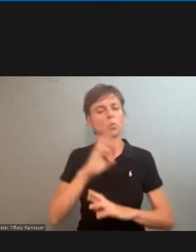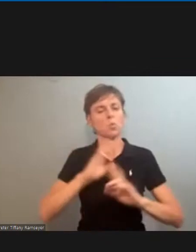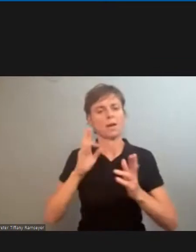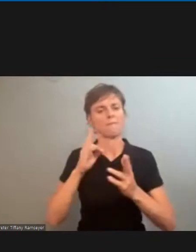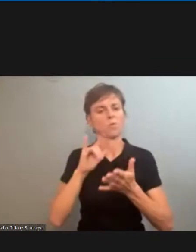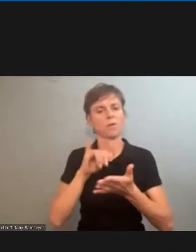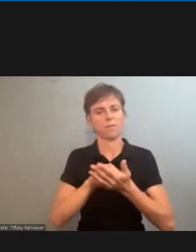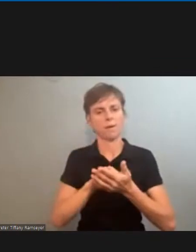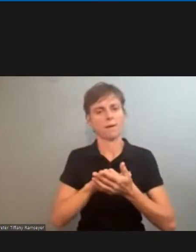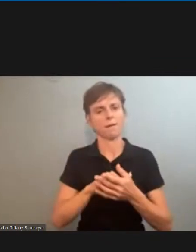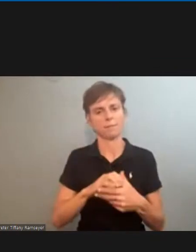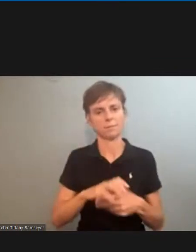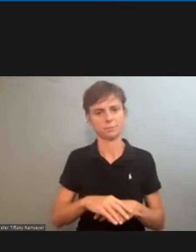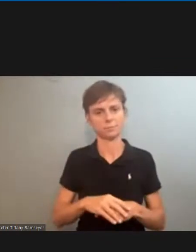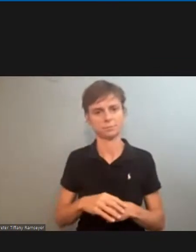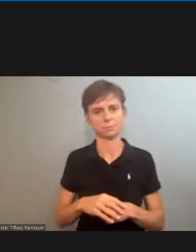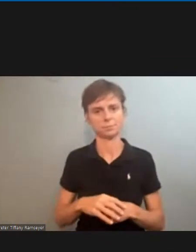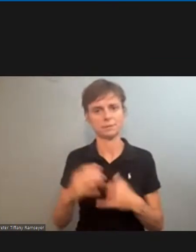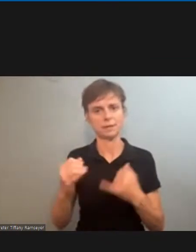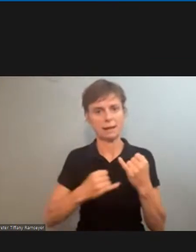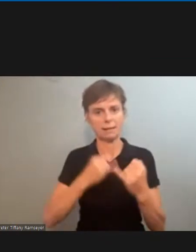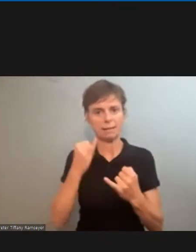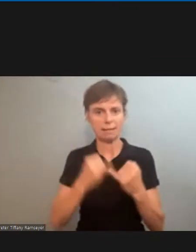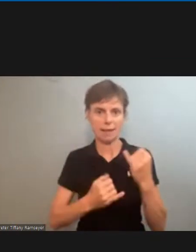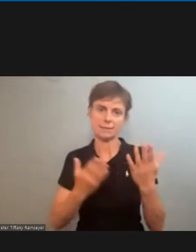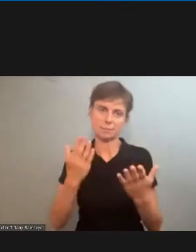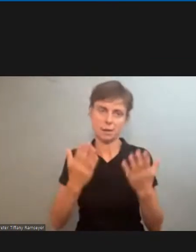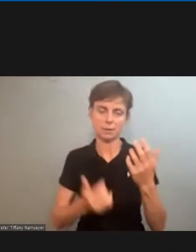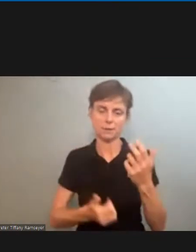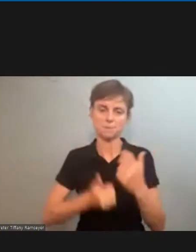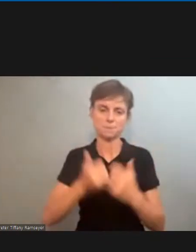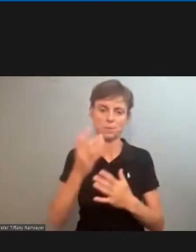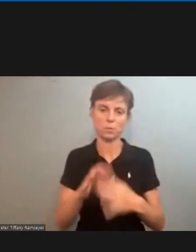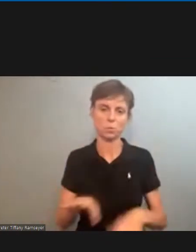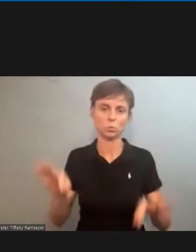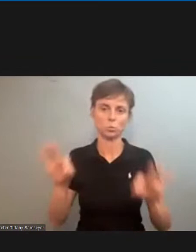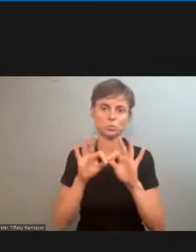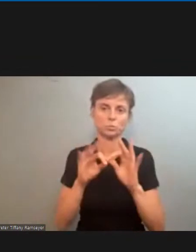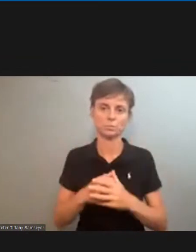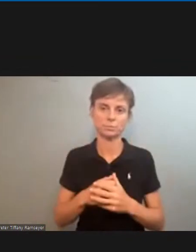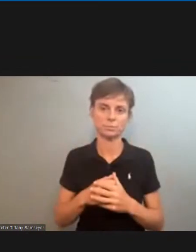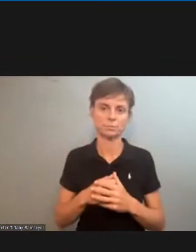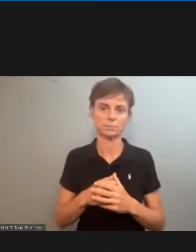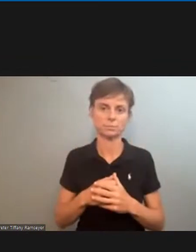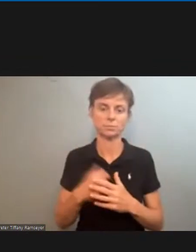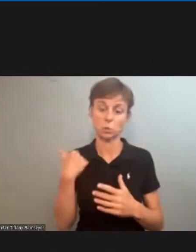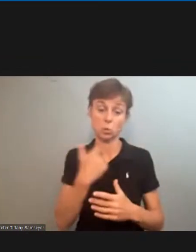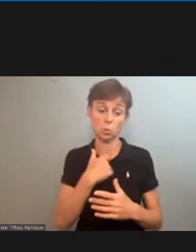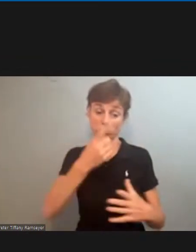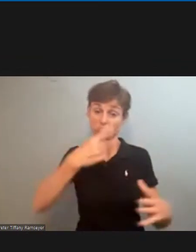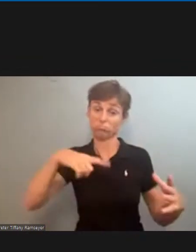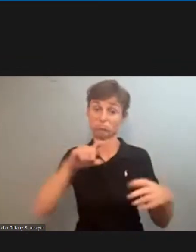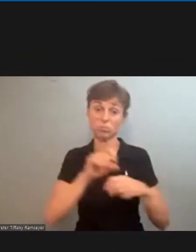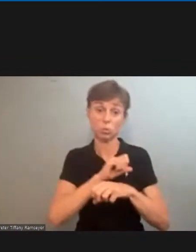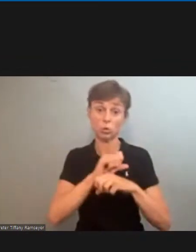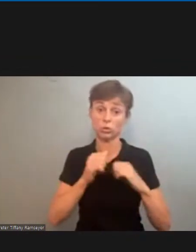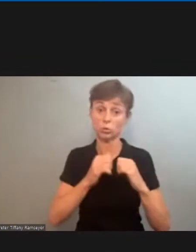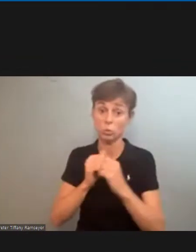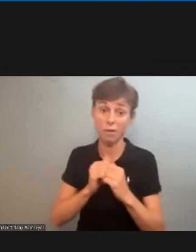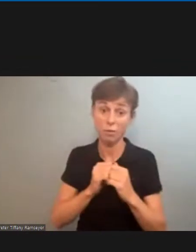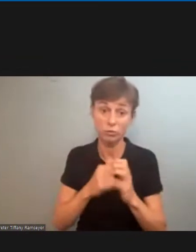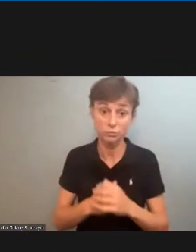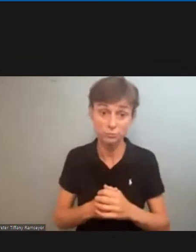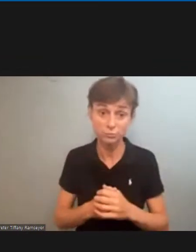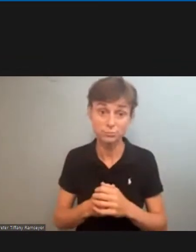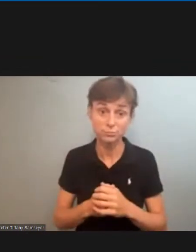stage and lastly and maybe most important is we we're in this together negotiations come